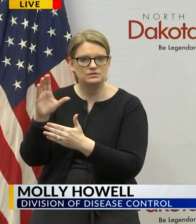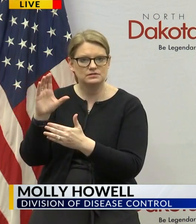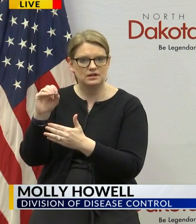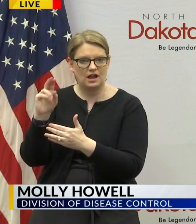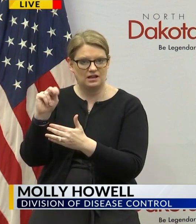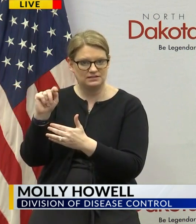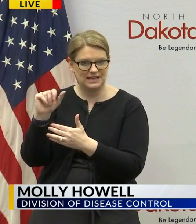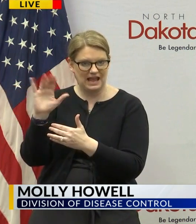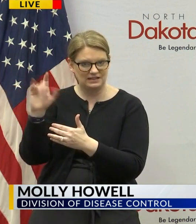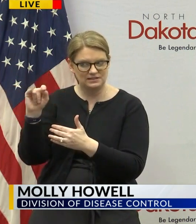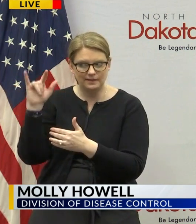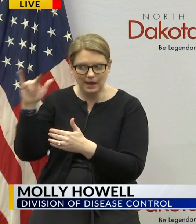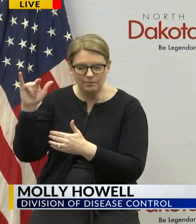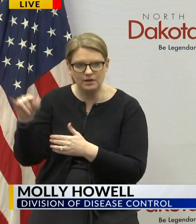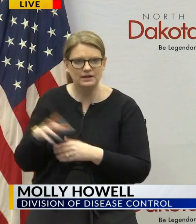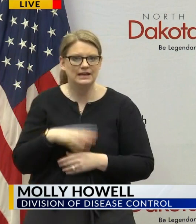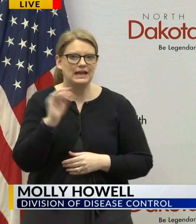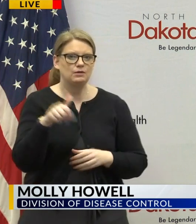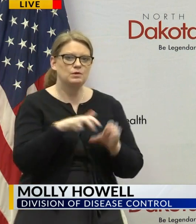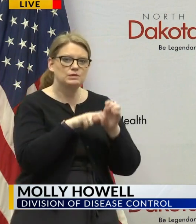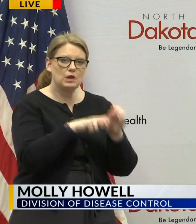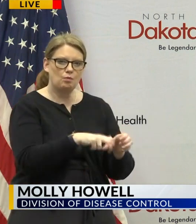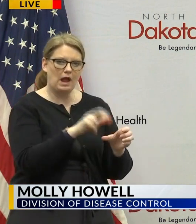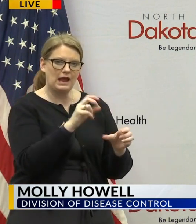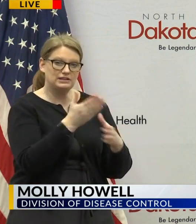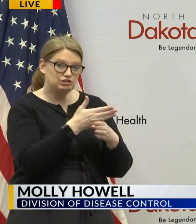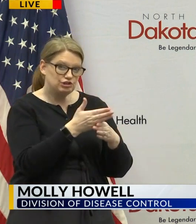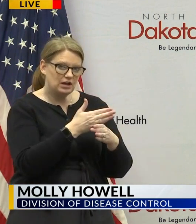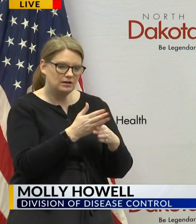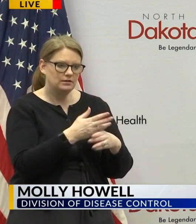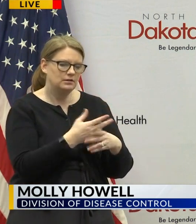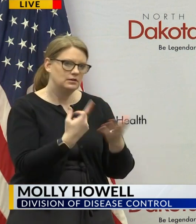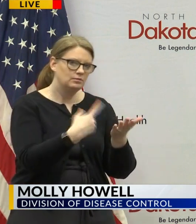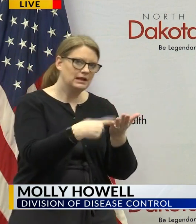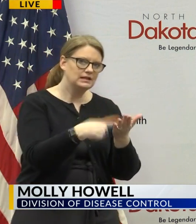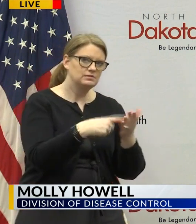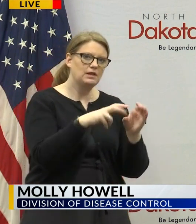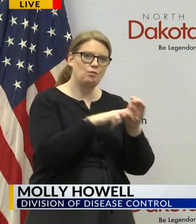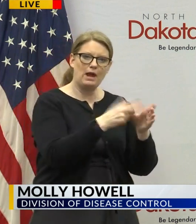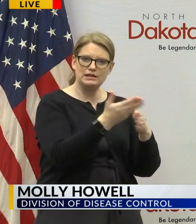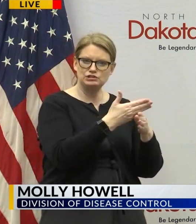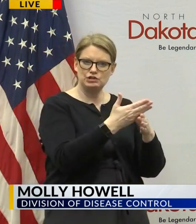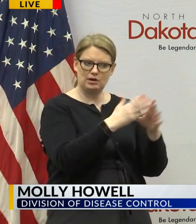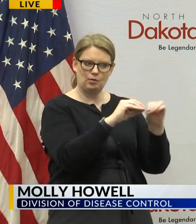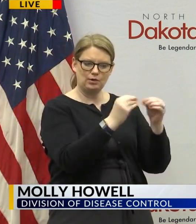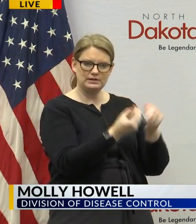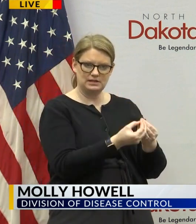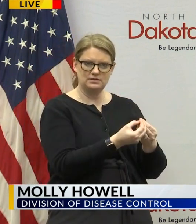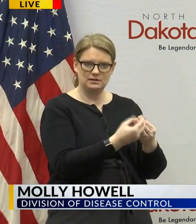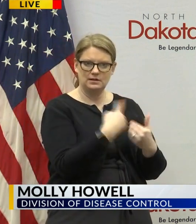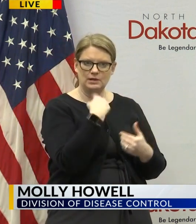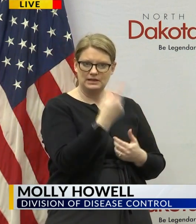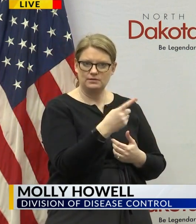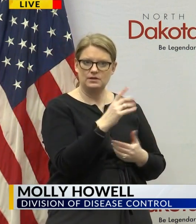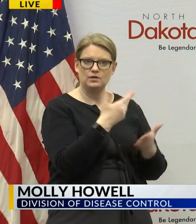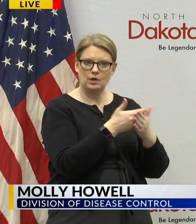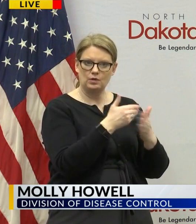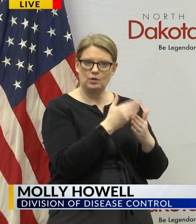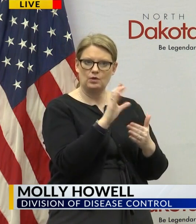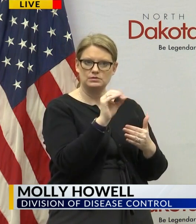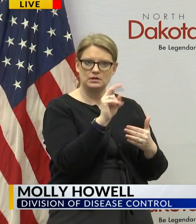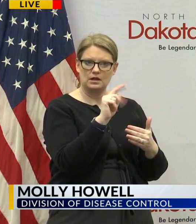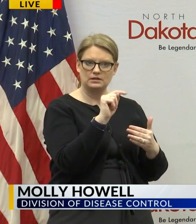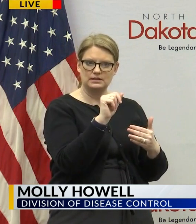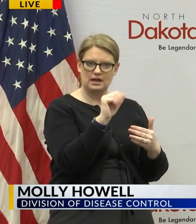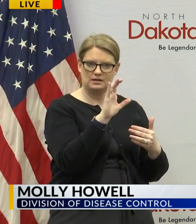up with if anyone was in a ride share we follow up with ride share organizations and they tell us who the close contacts are and we follow up